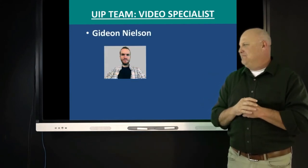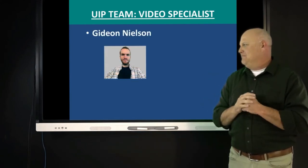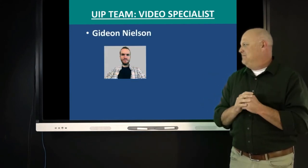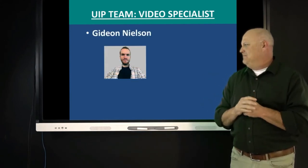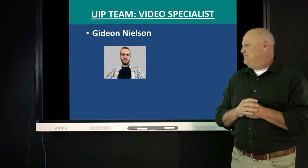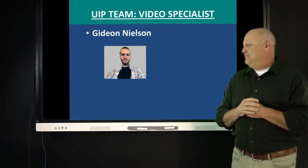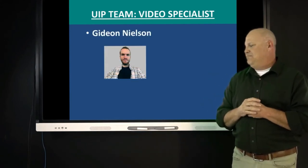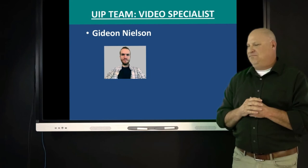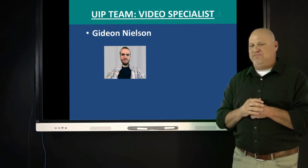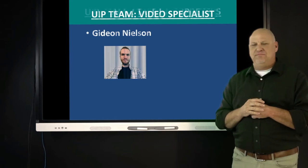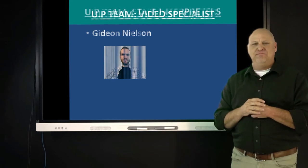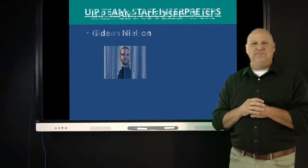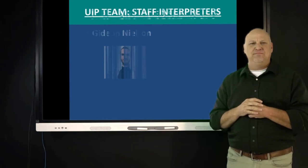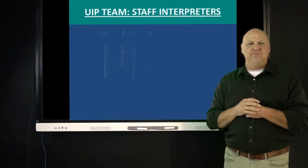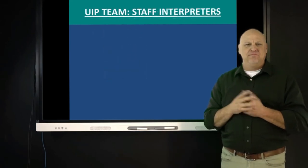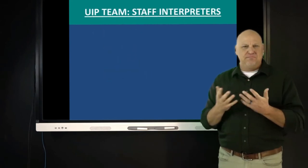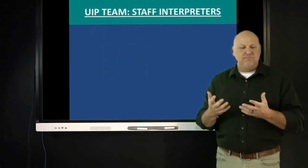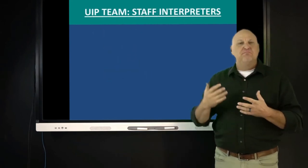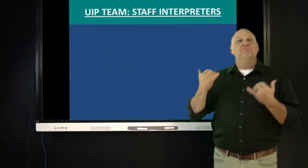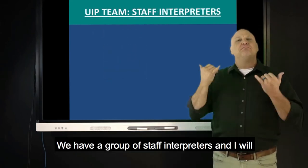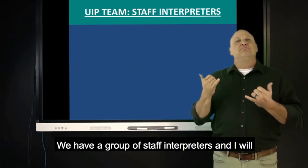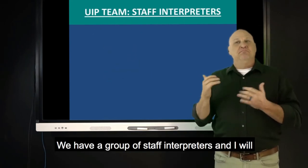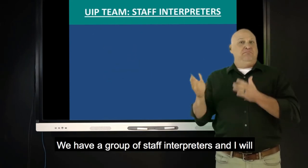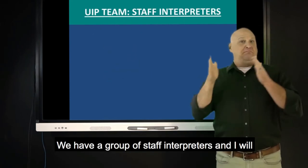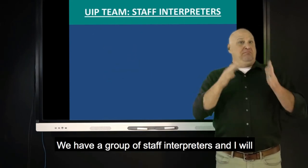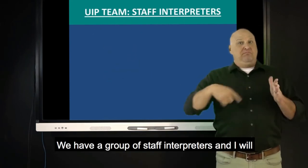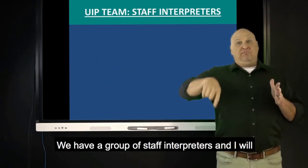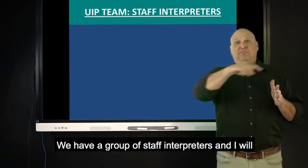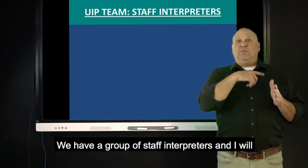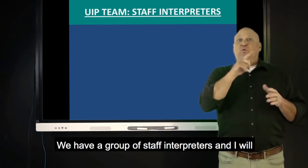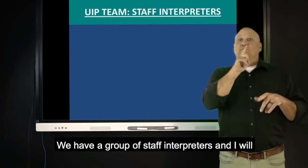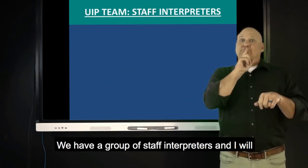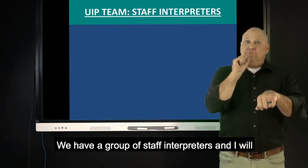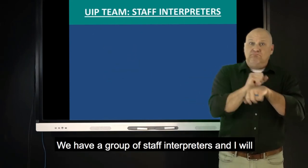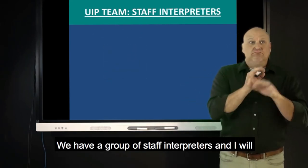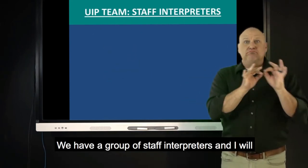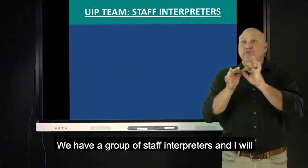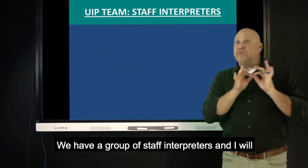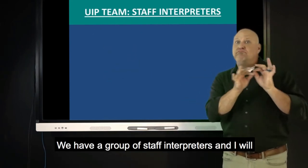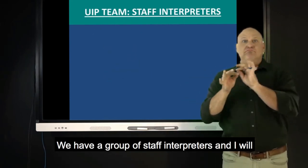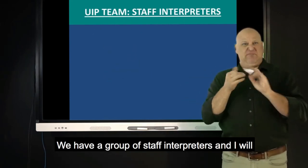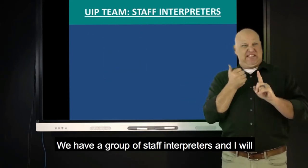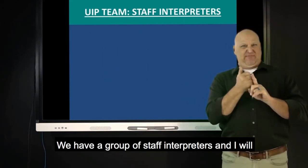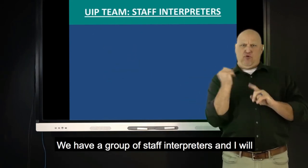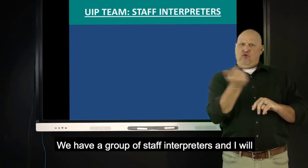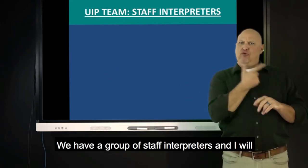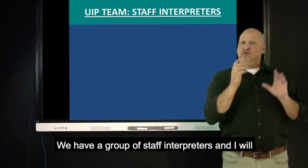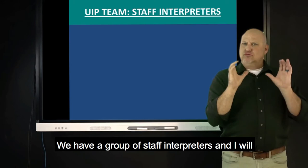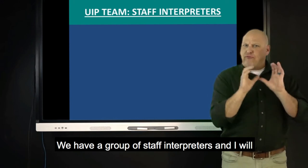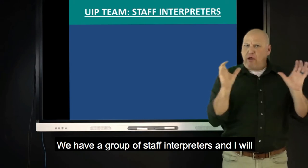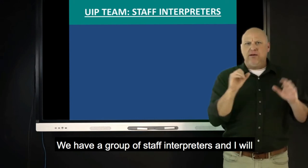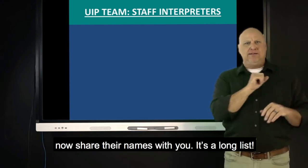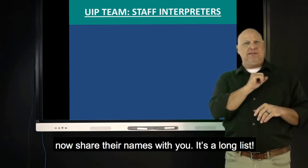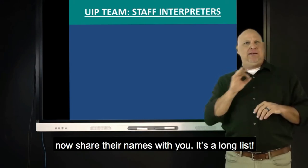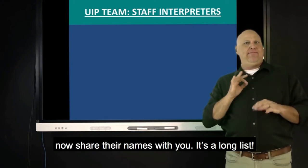and we have staff